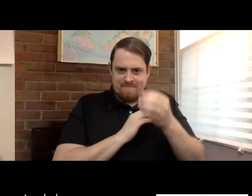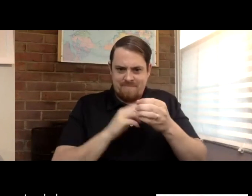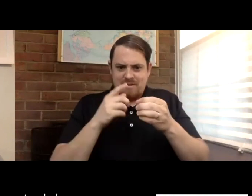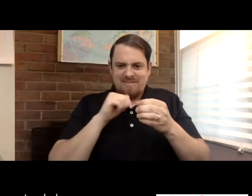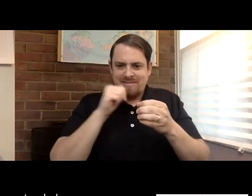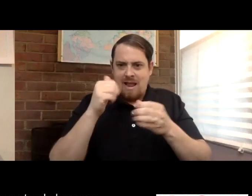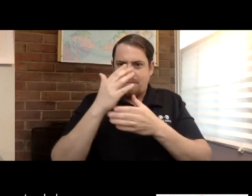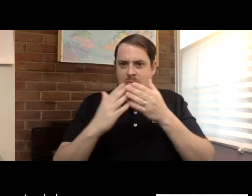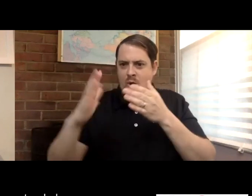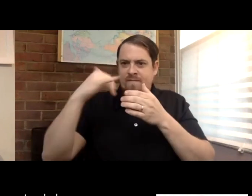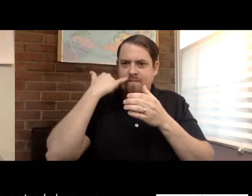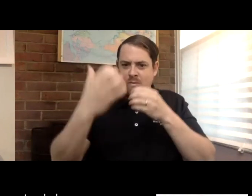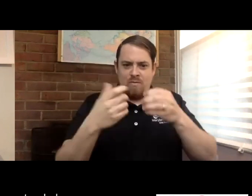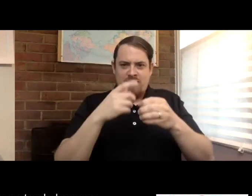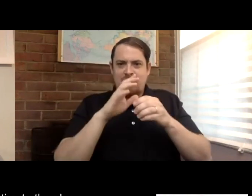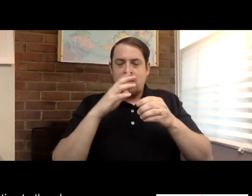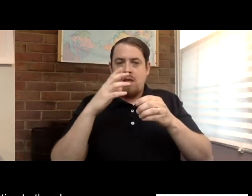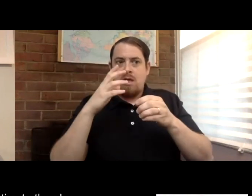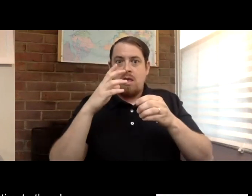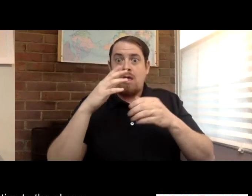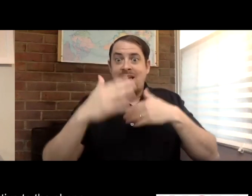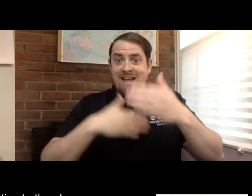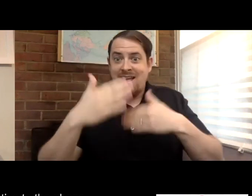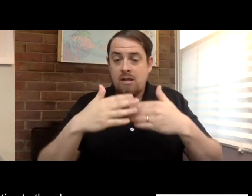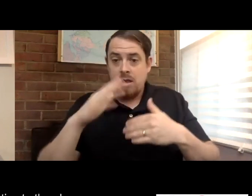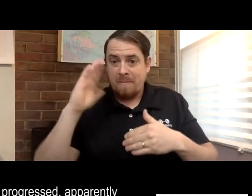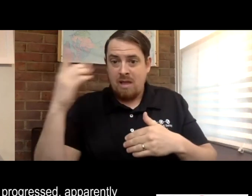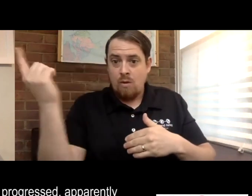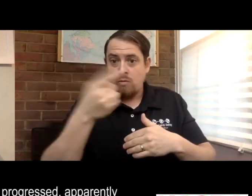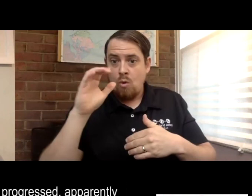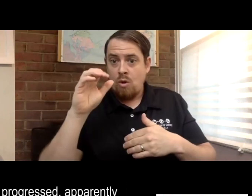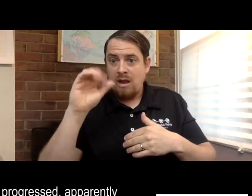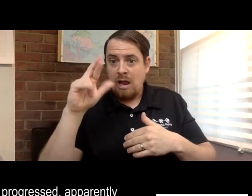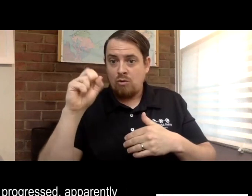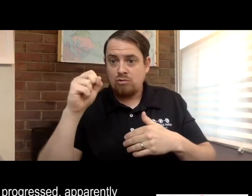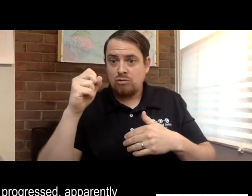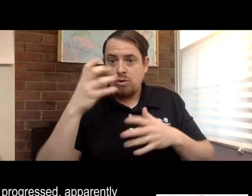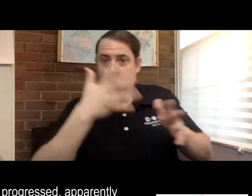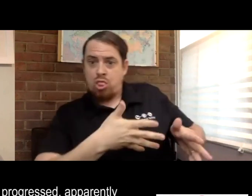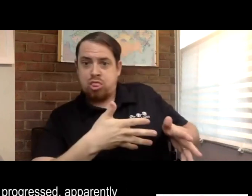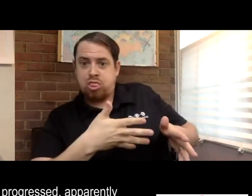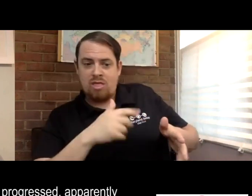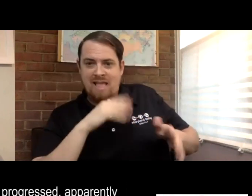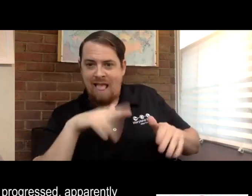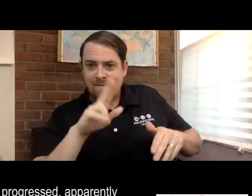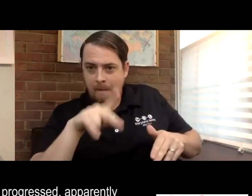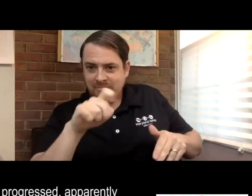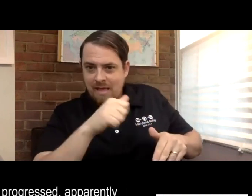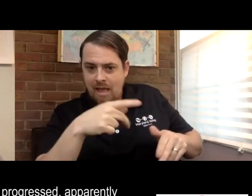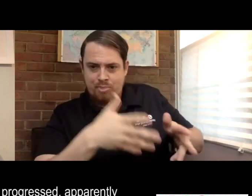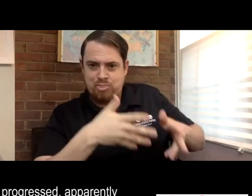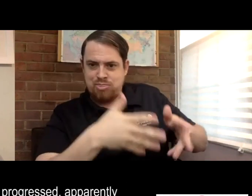RTT initially was a standalone app. It wasn't native to the phone. Now, as time has progressed, apparently all the carriers